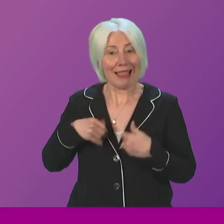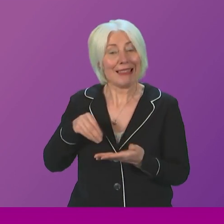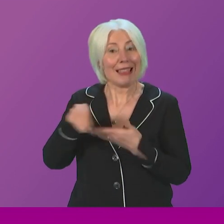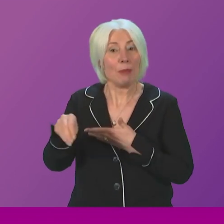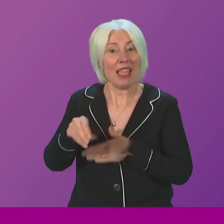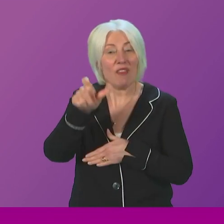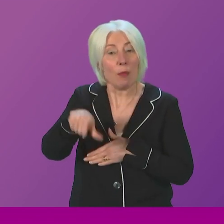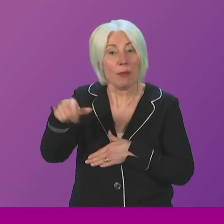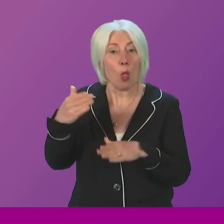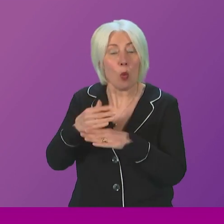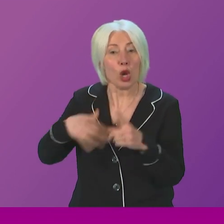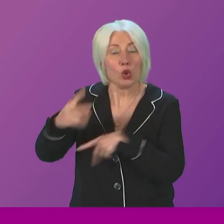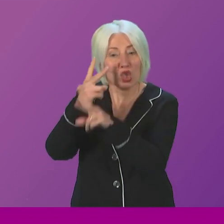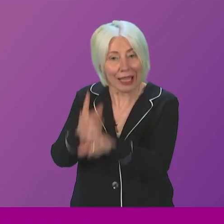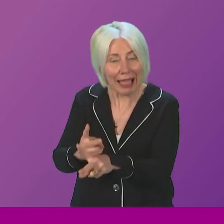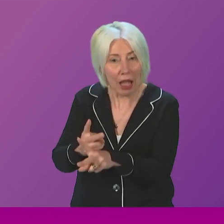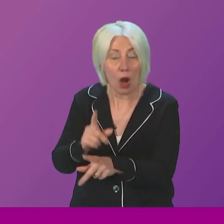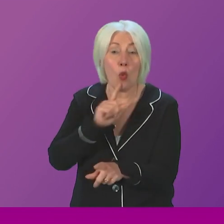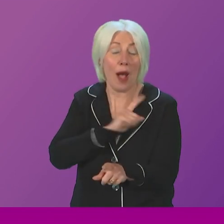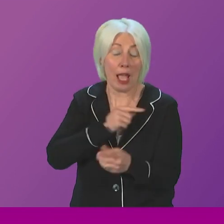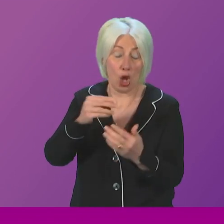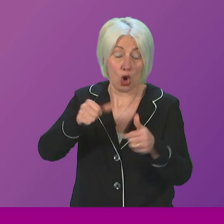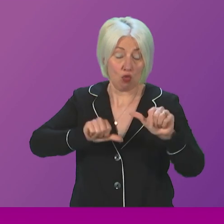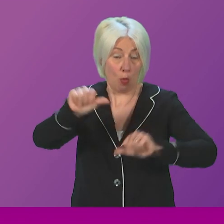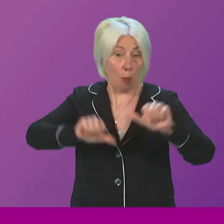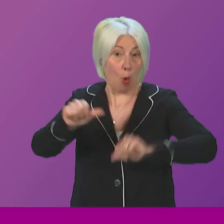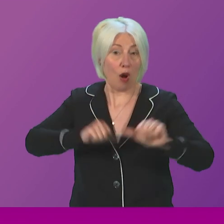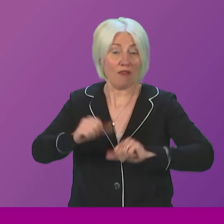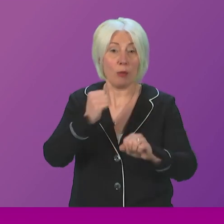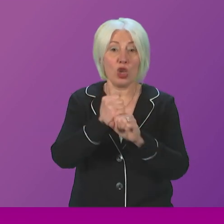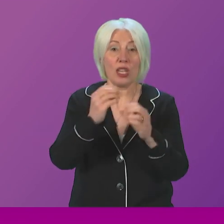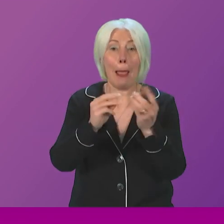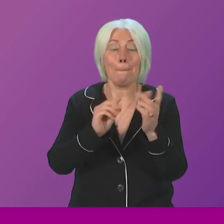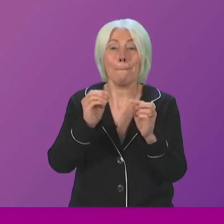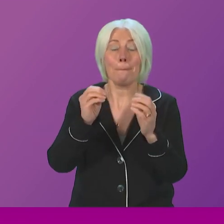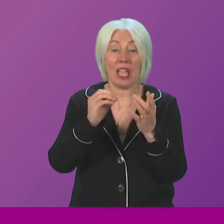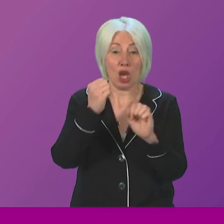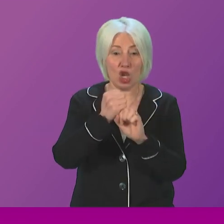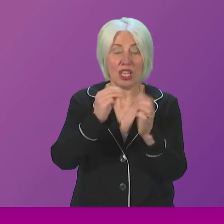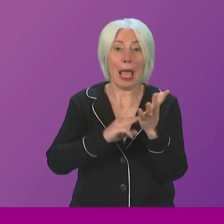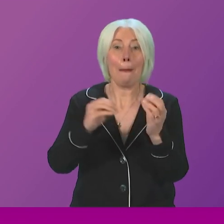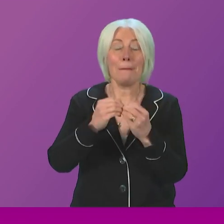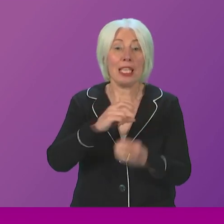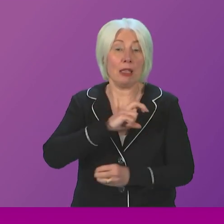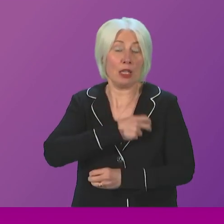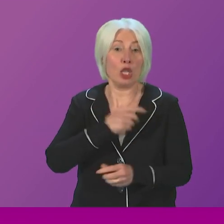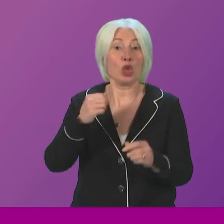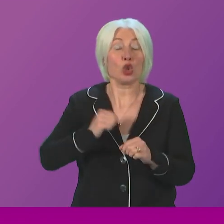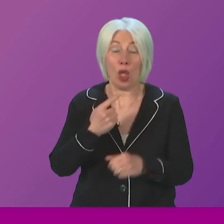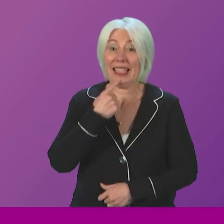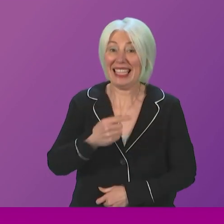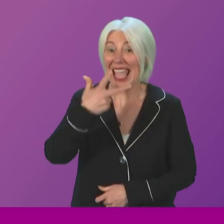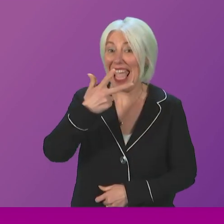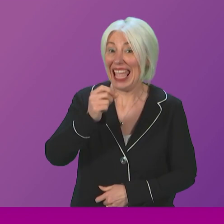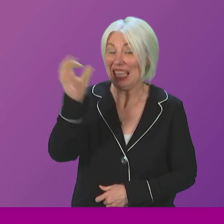care workers, in light of reports of a survey by GMB Scotland, stating that 80 per cent of social care workers